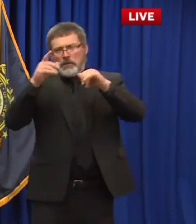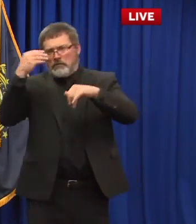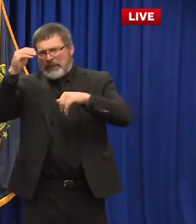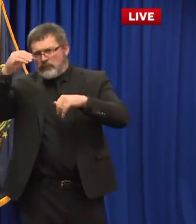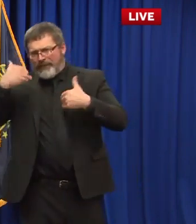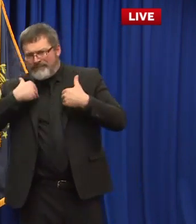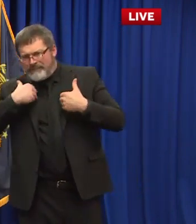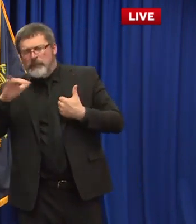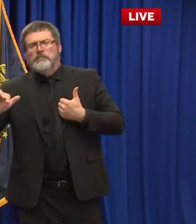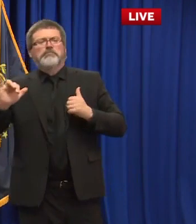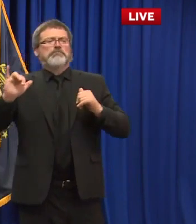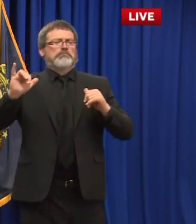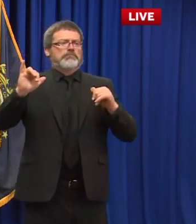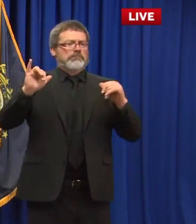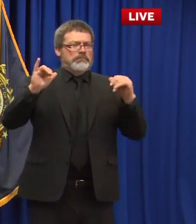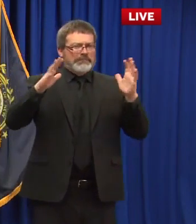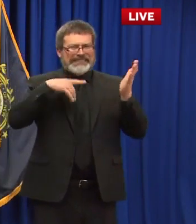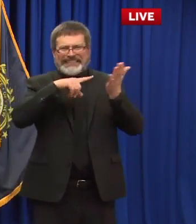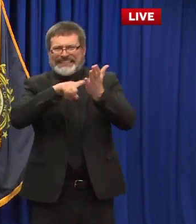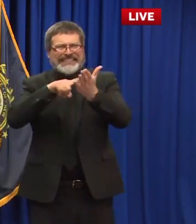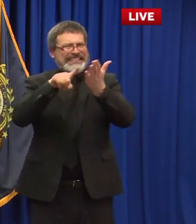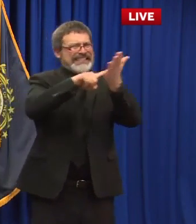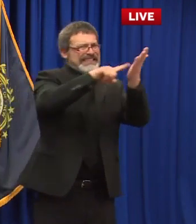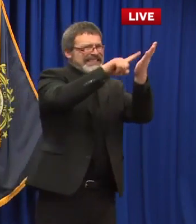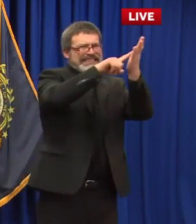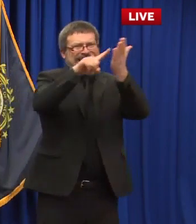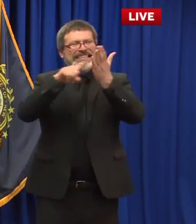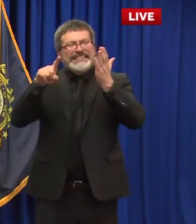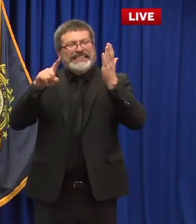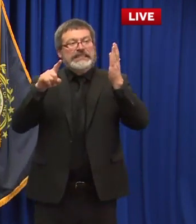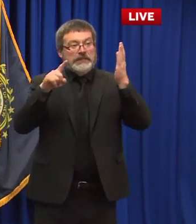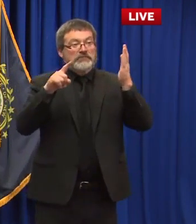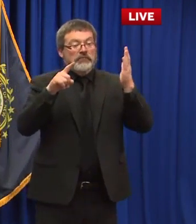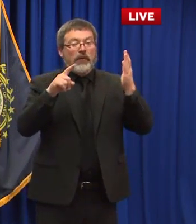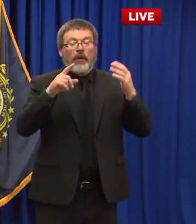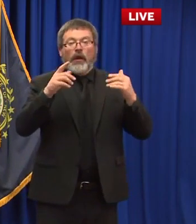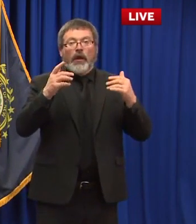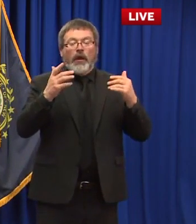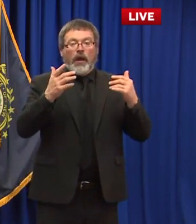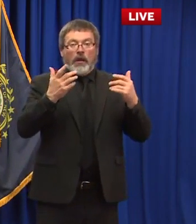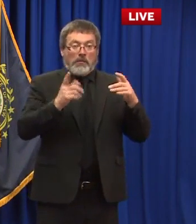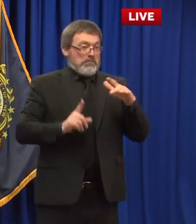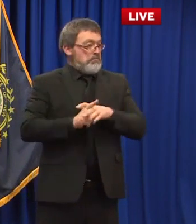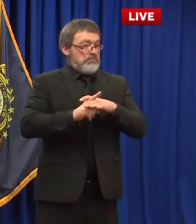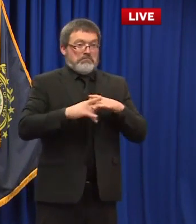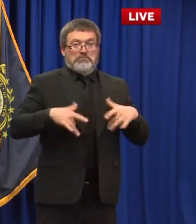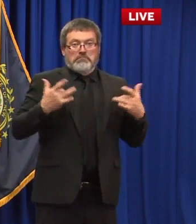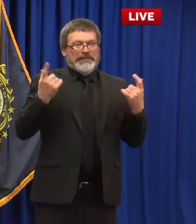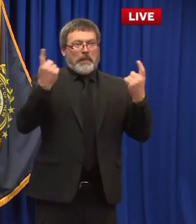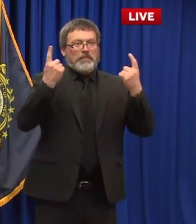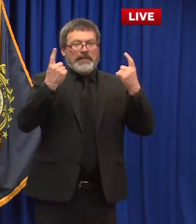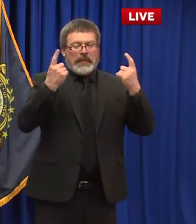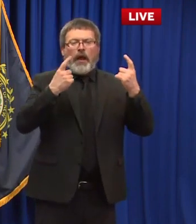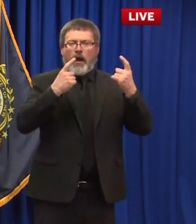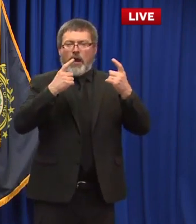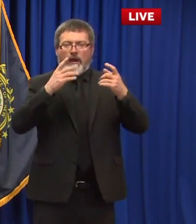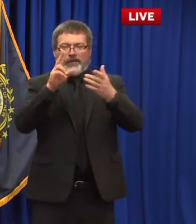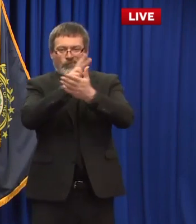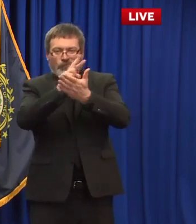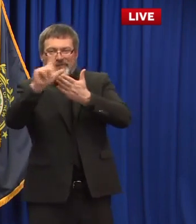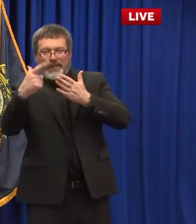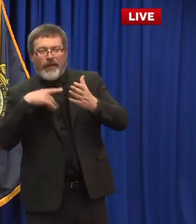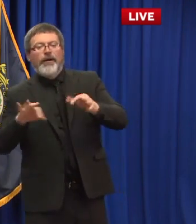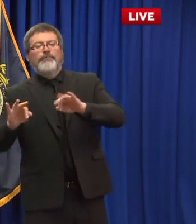tracing back to another event could tie us to another group of people and that's what we're really trying to do is um really